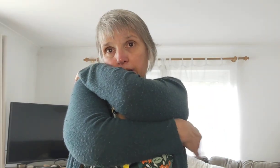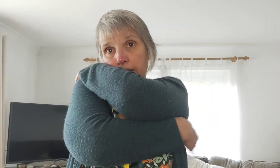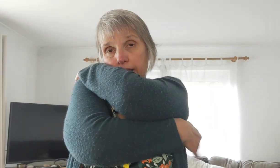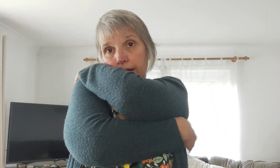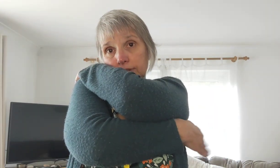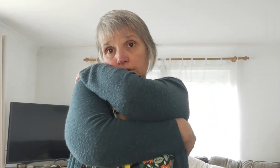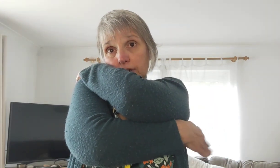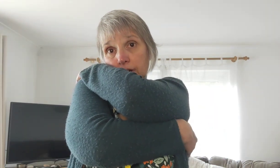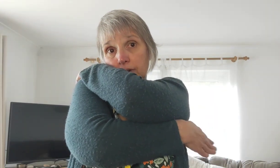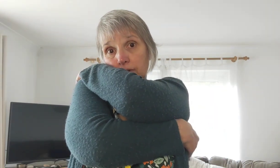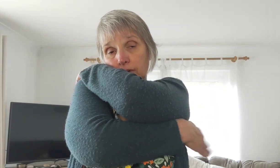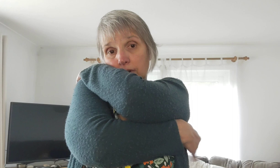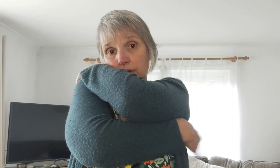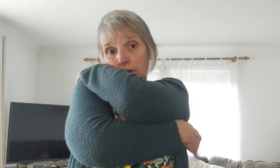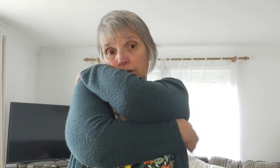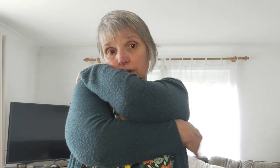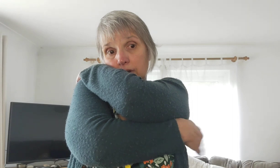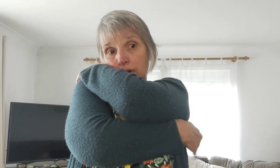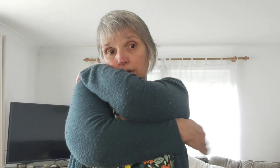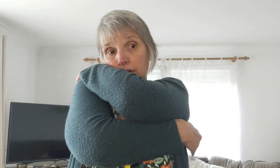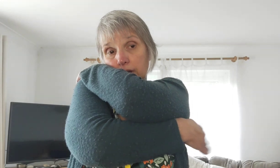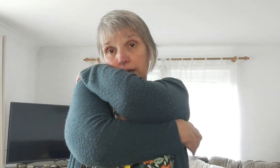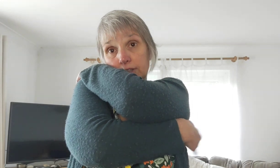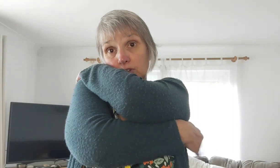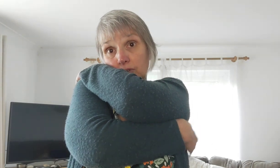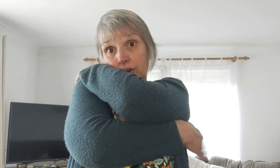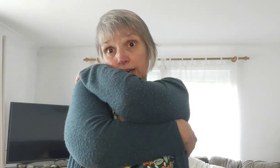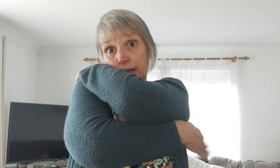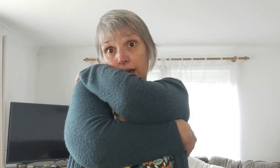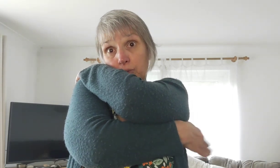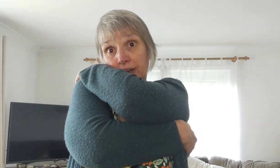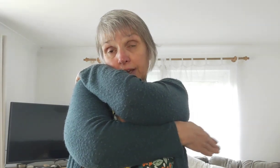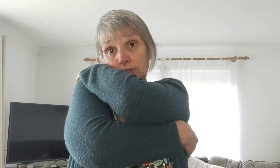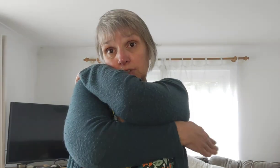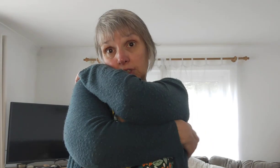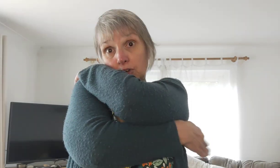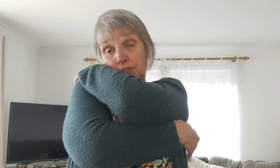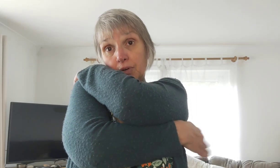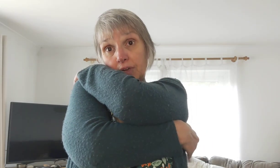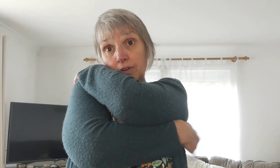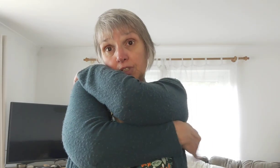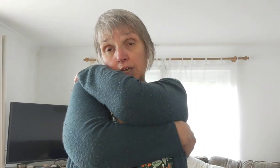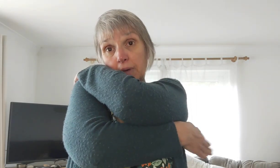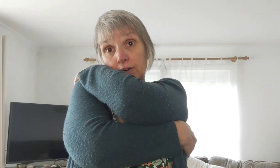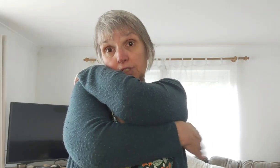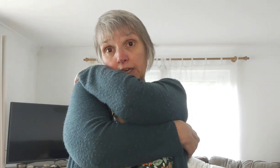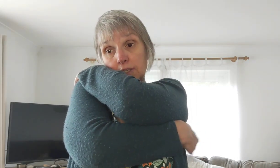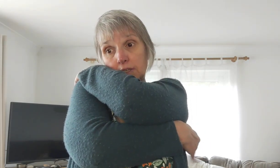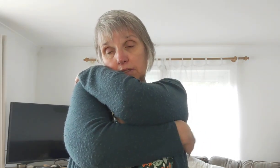and i know it's not really helping to still feel guilty about it